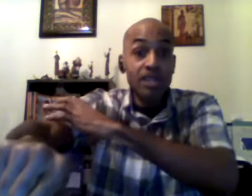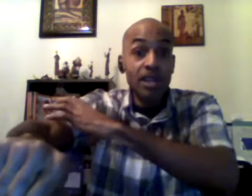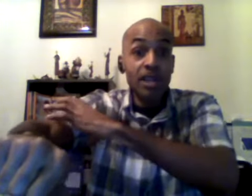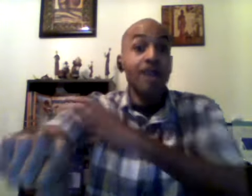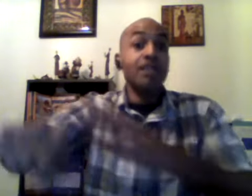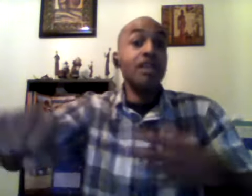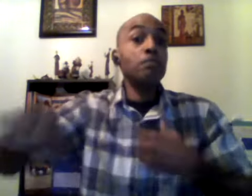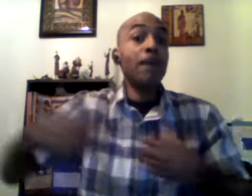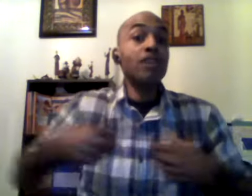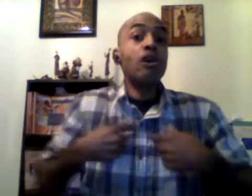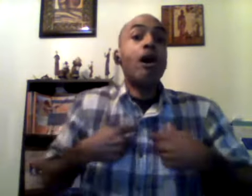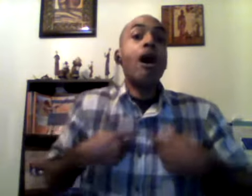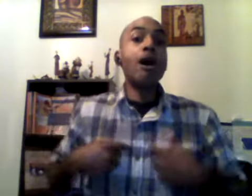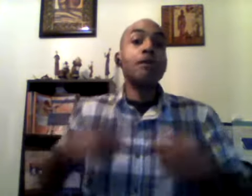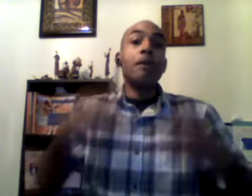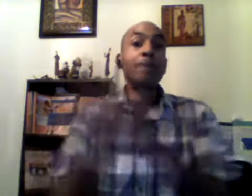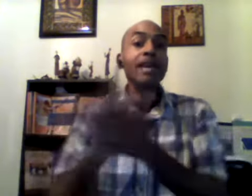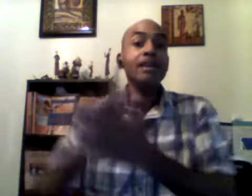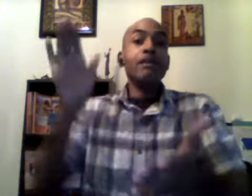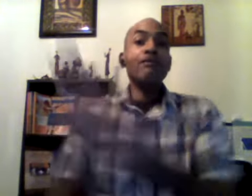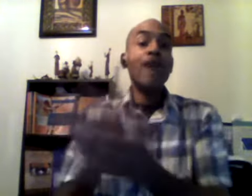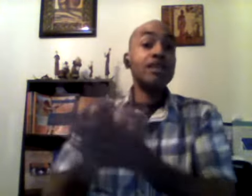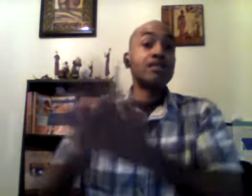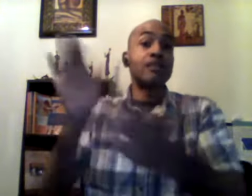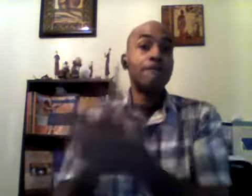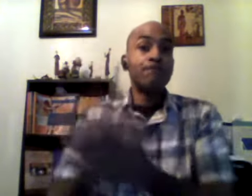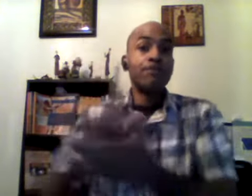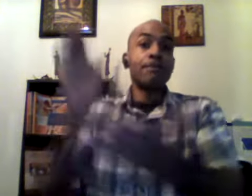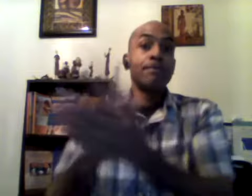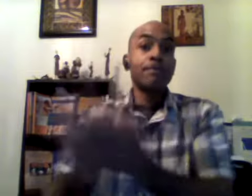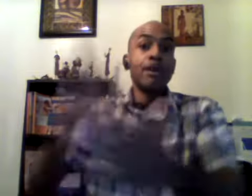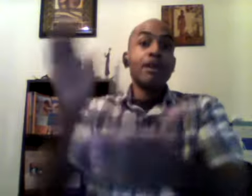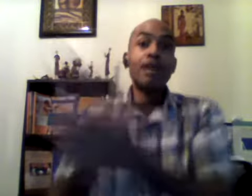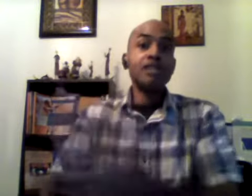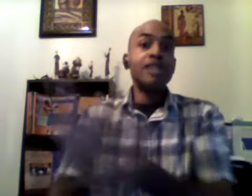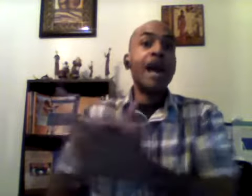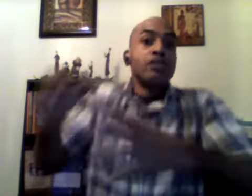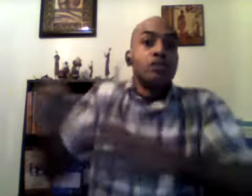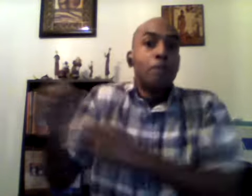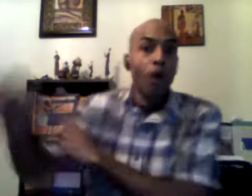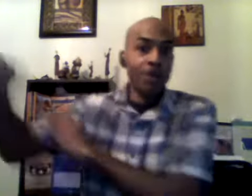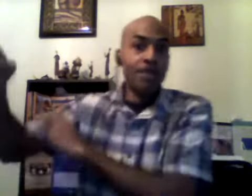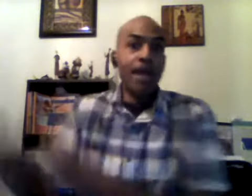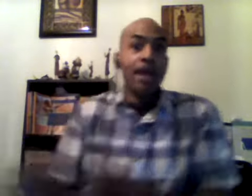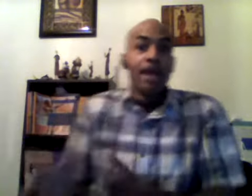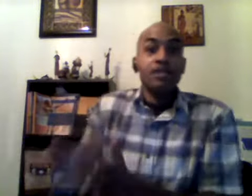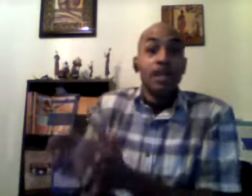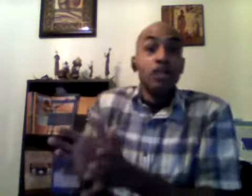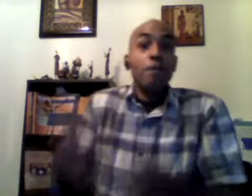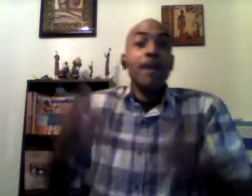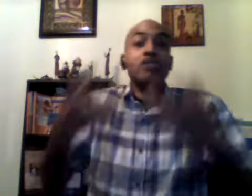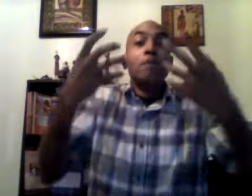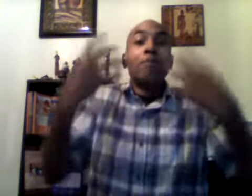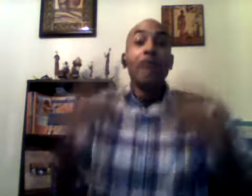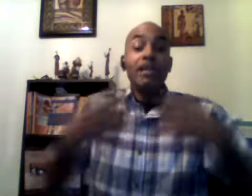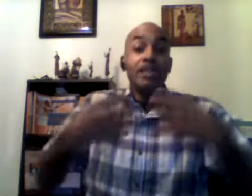it this makes your heart beat faster because it's got to support that it's and it makes your breathing